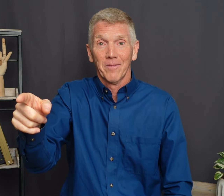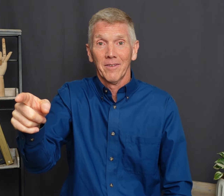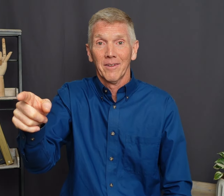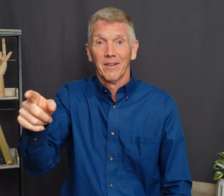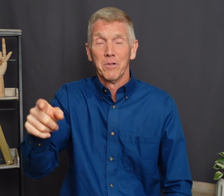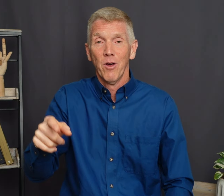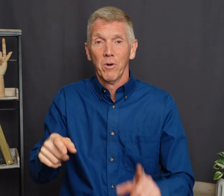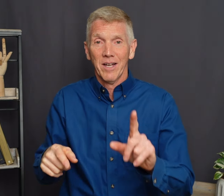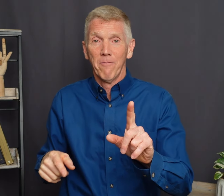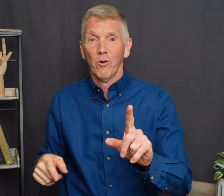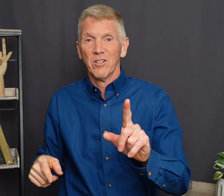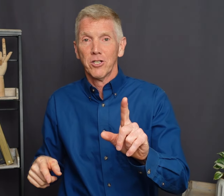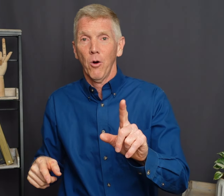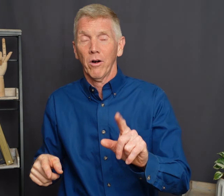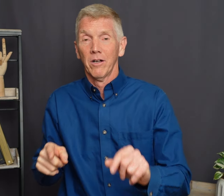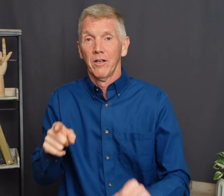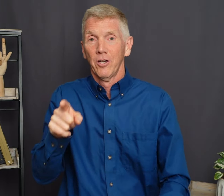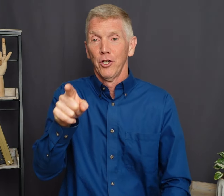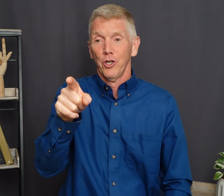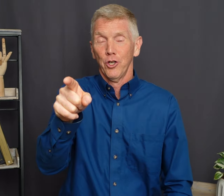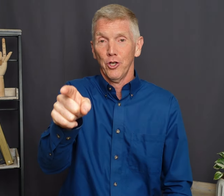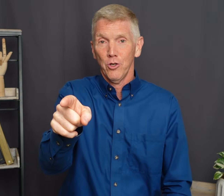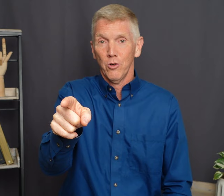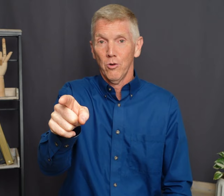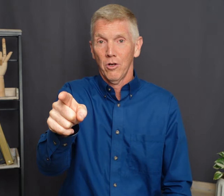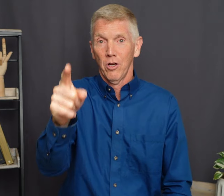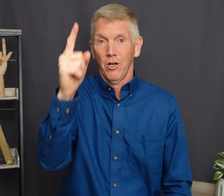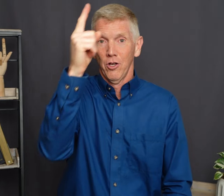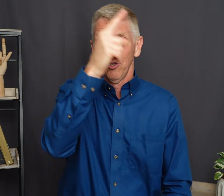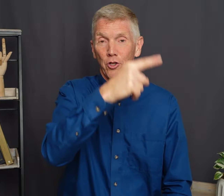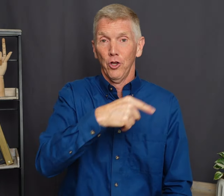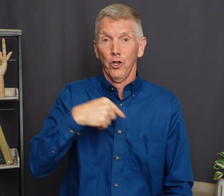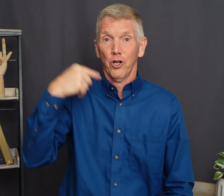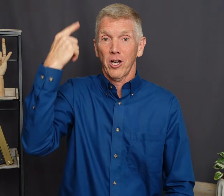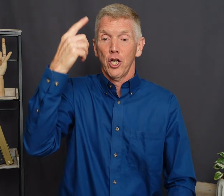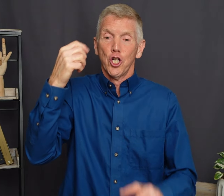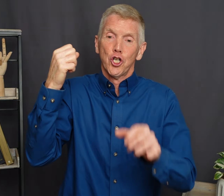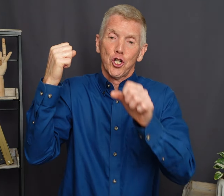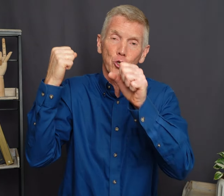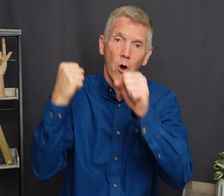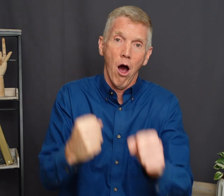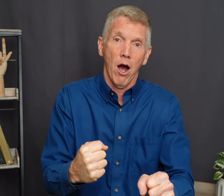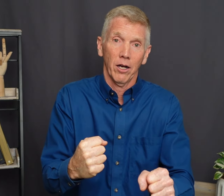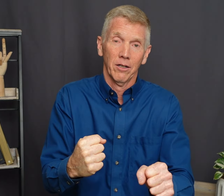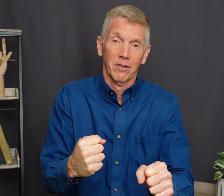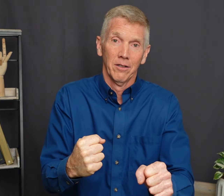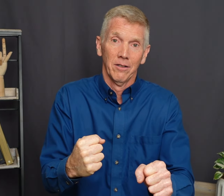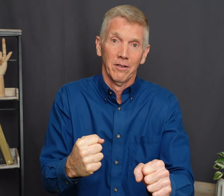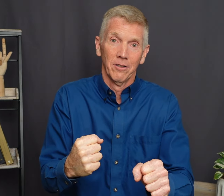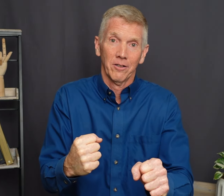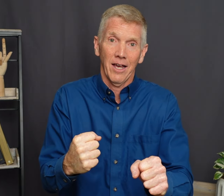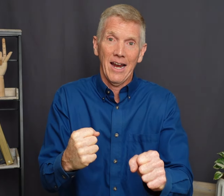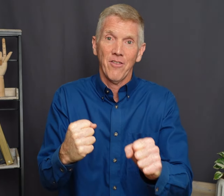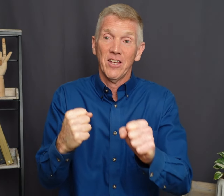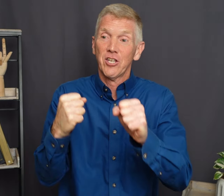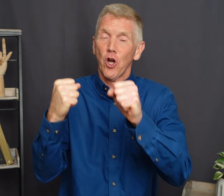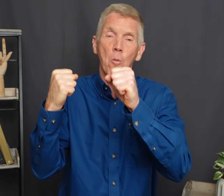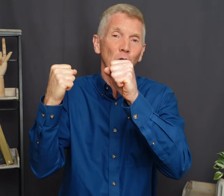Do that one time for you a little slower You look strong Okay This is almost